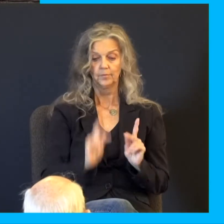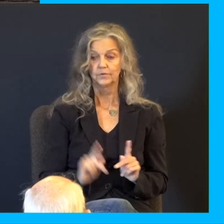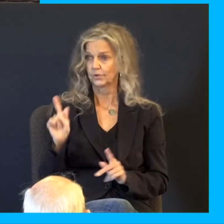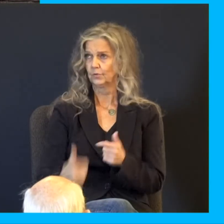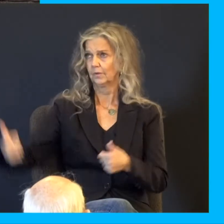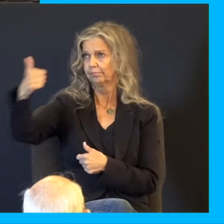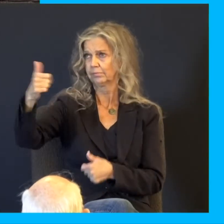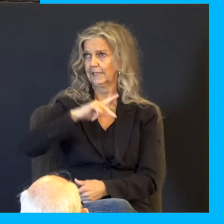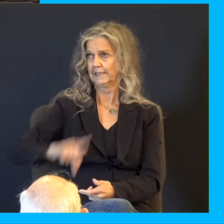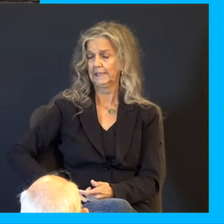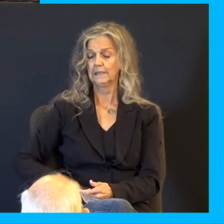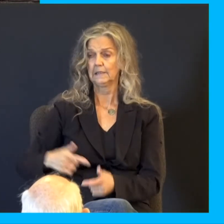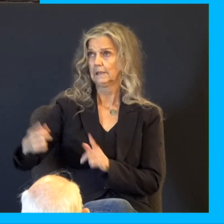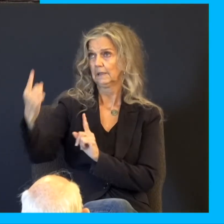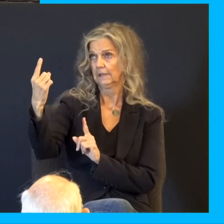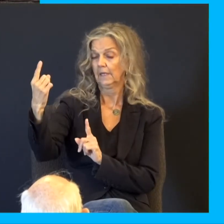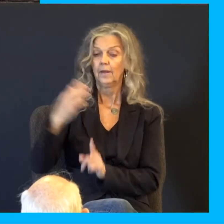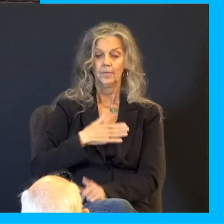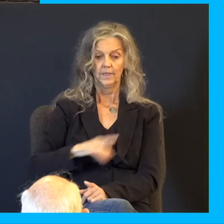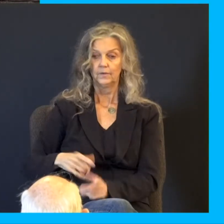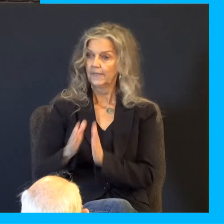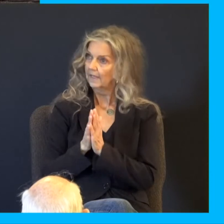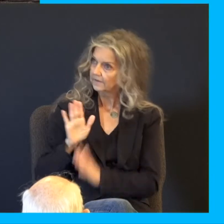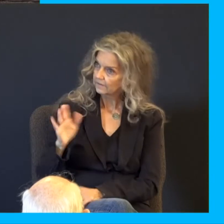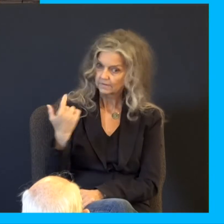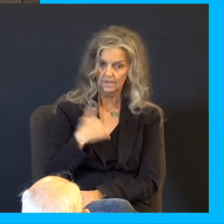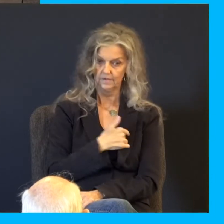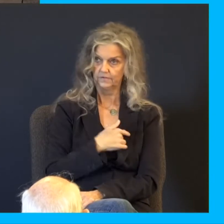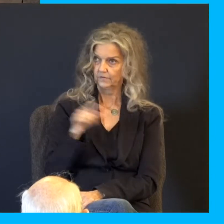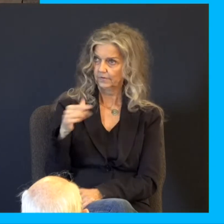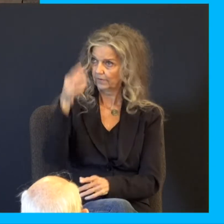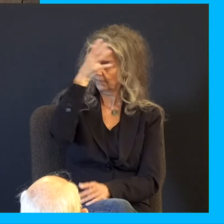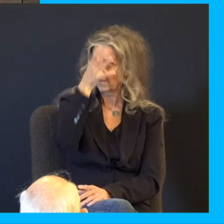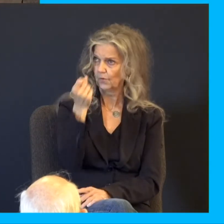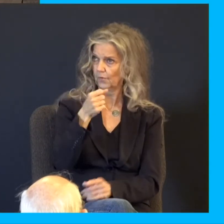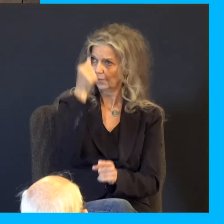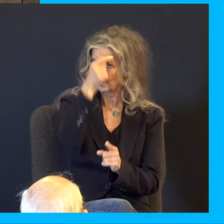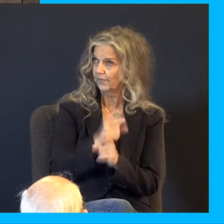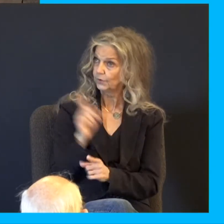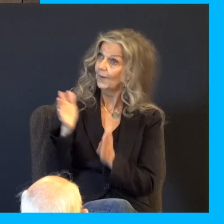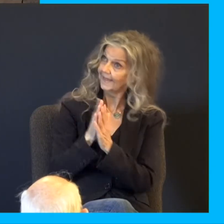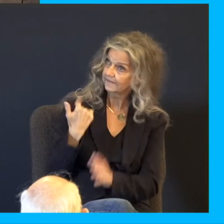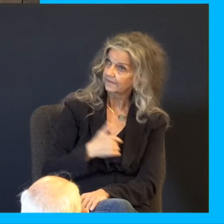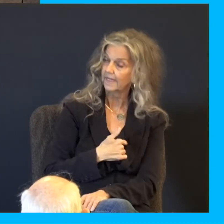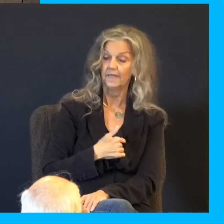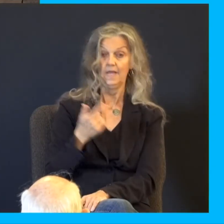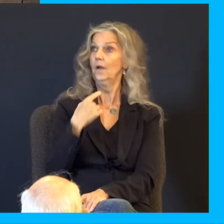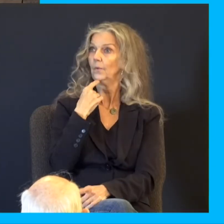My Lord asked his servants, saying, Have ye a father or a brother? And we said unto my Lord, We have